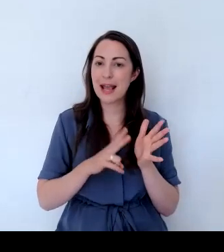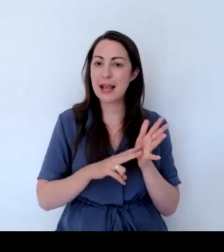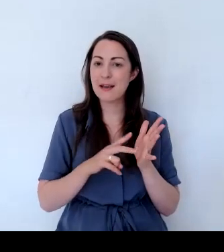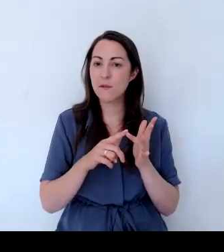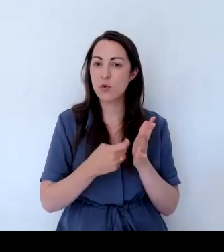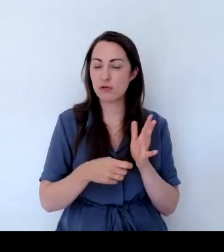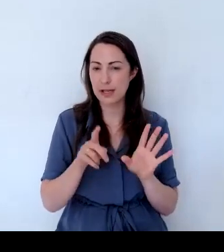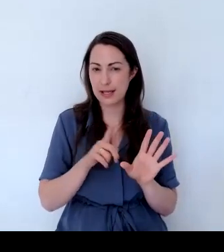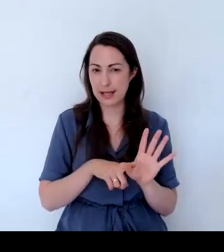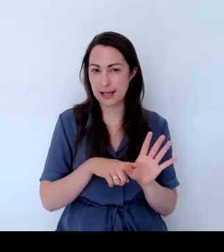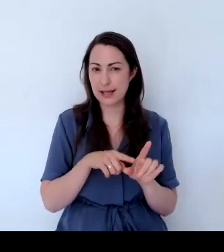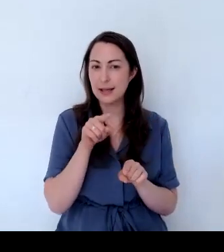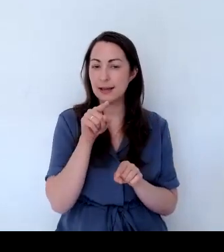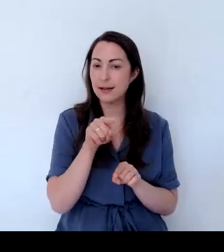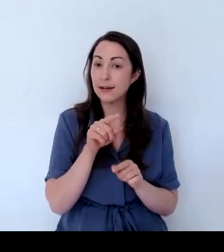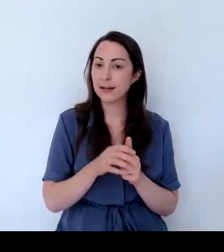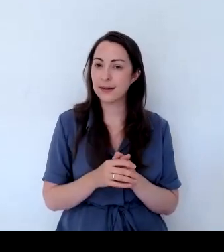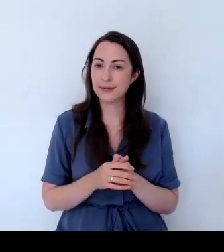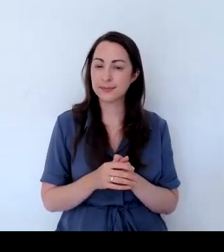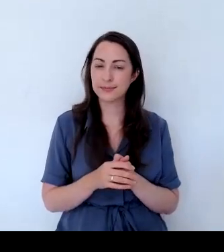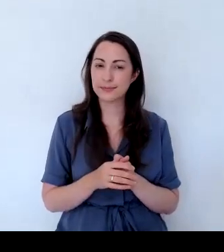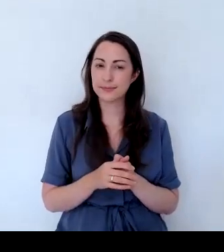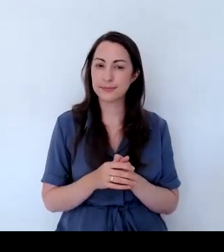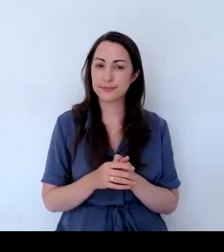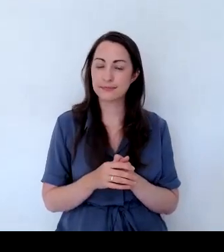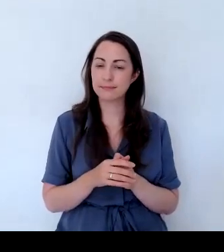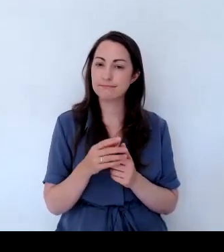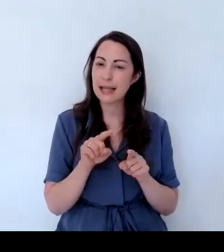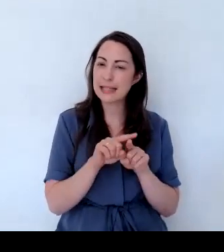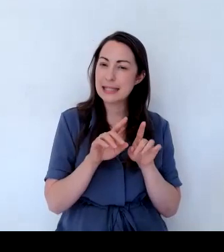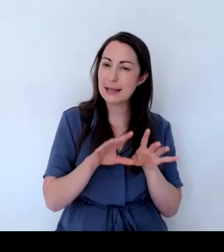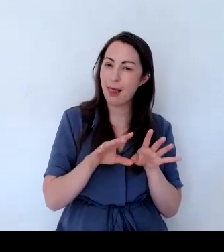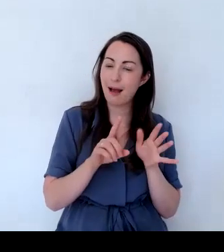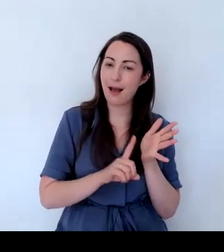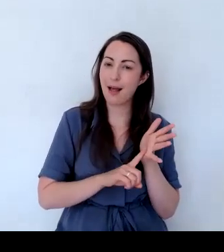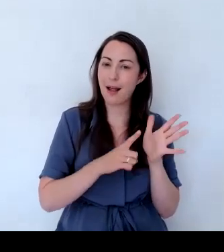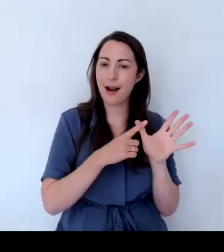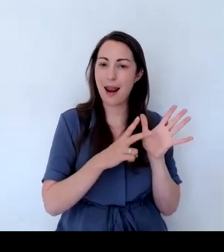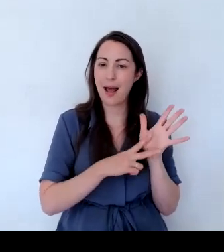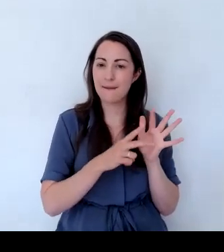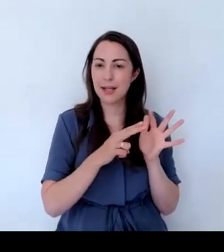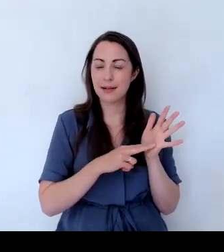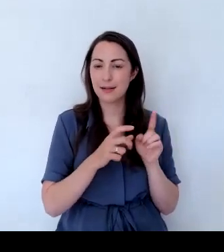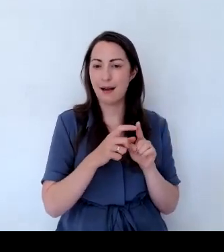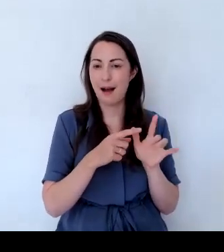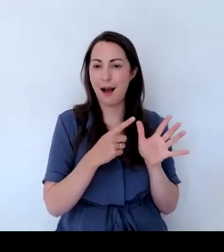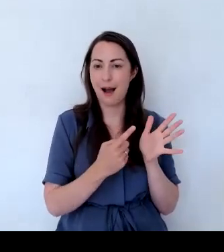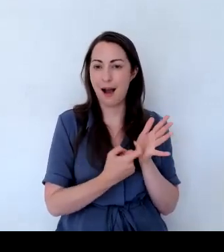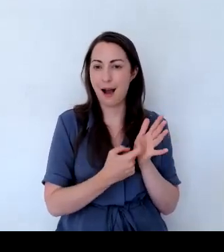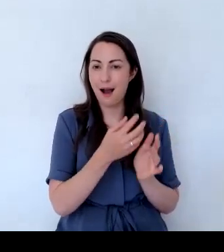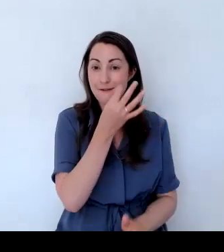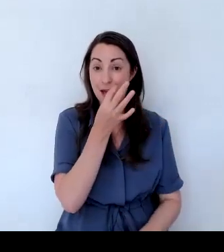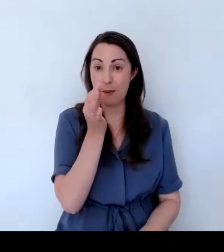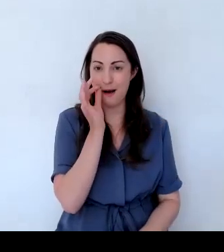lavender flower and really attractive